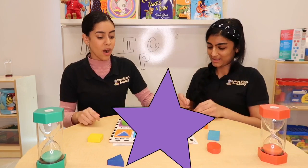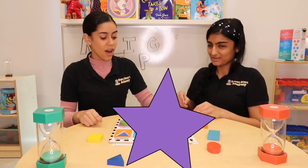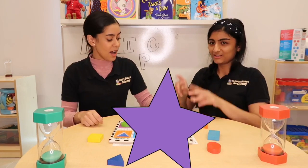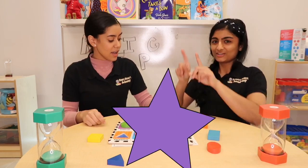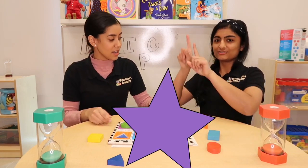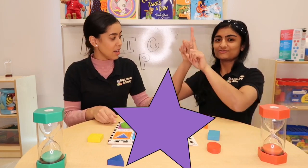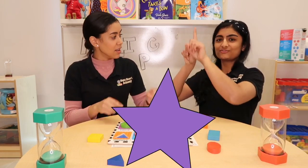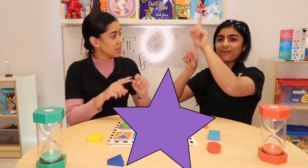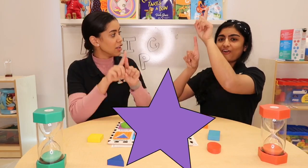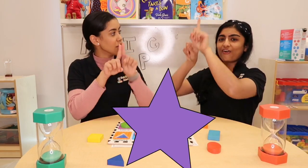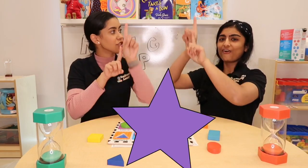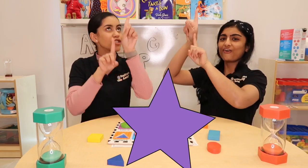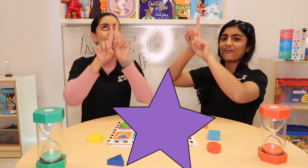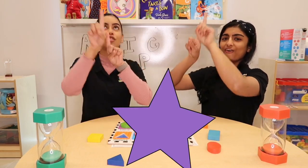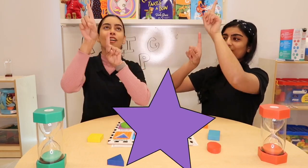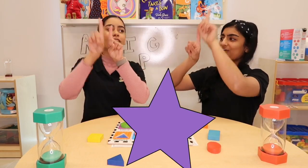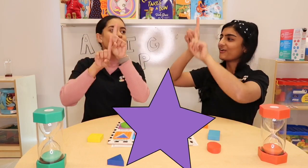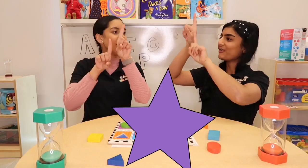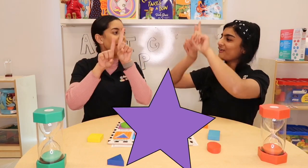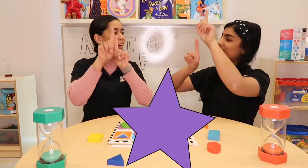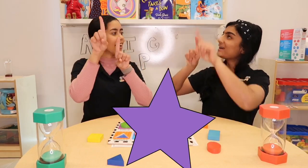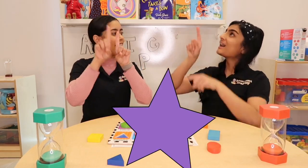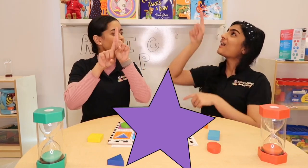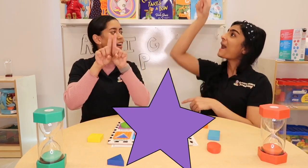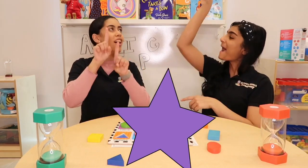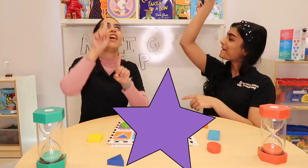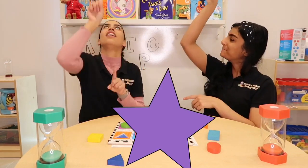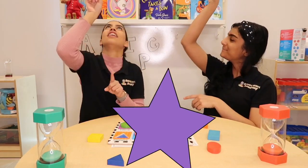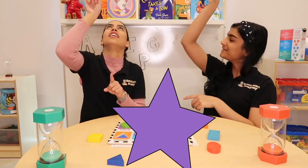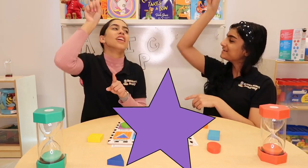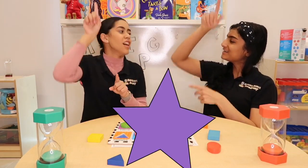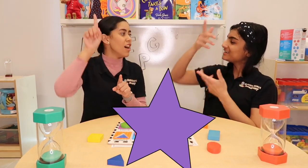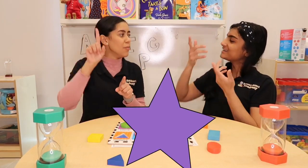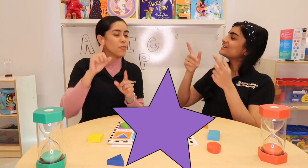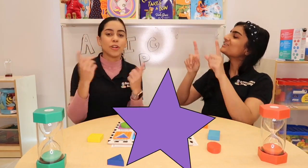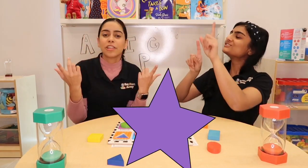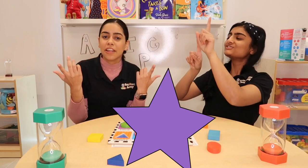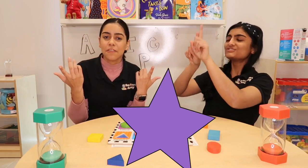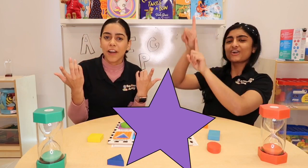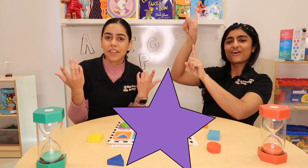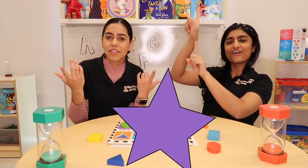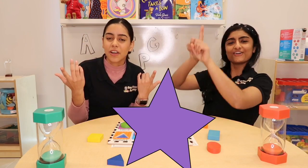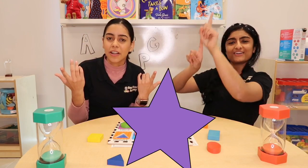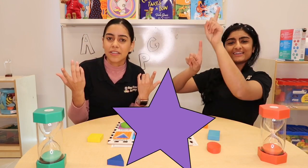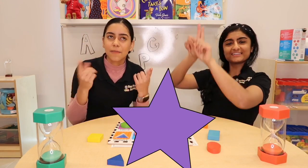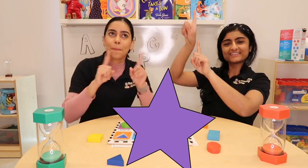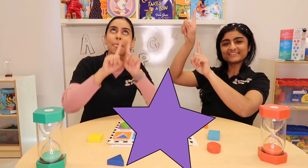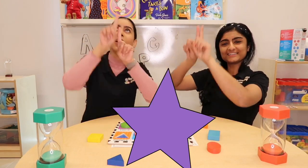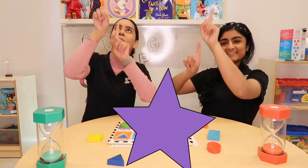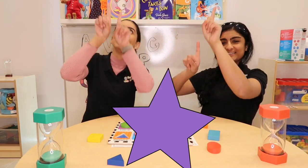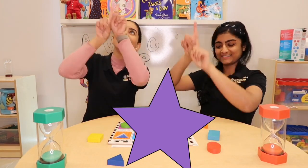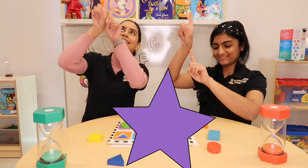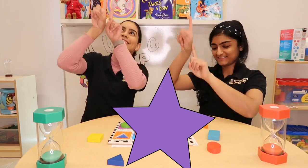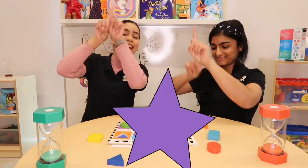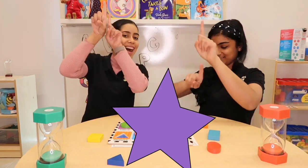What color? Star. And up. Where can you find the stars? Up in the sky.